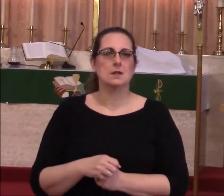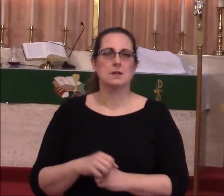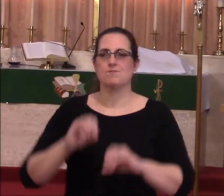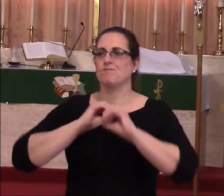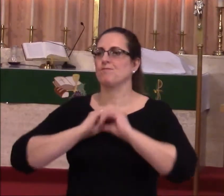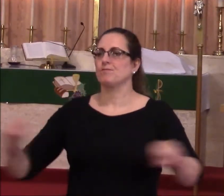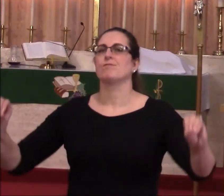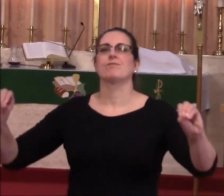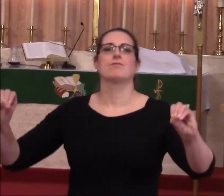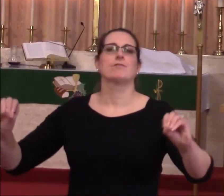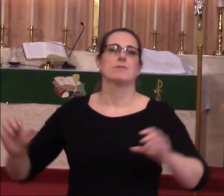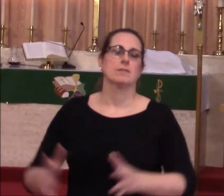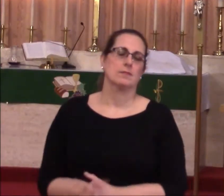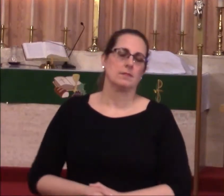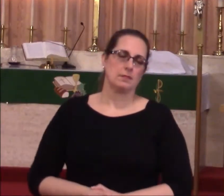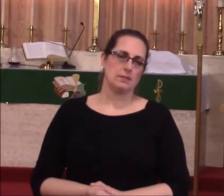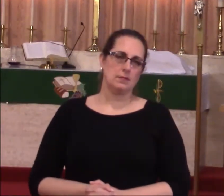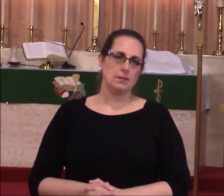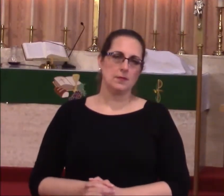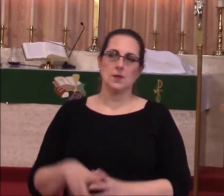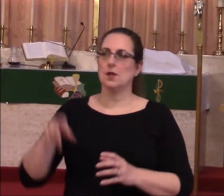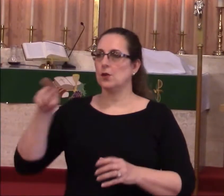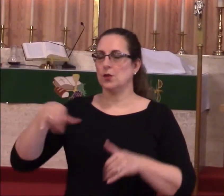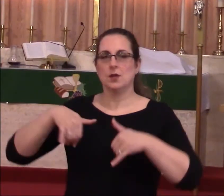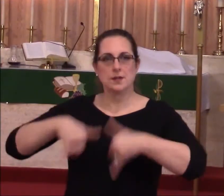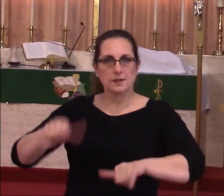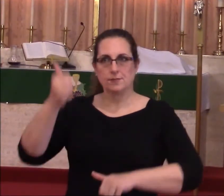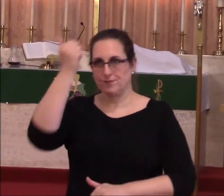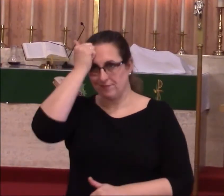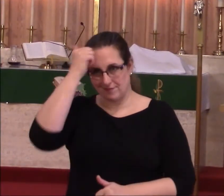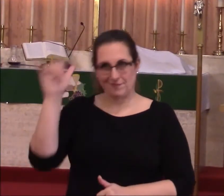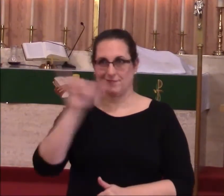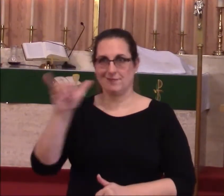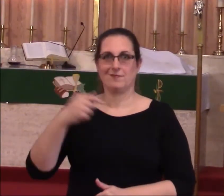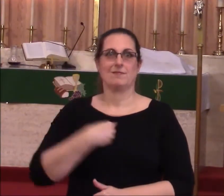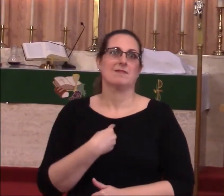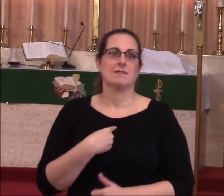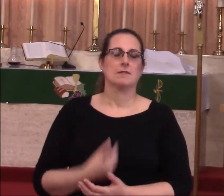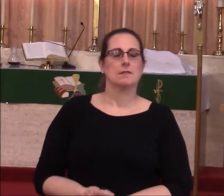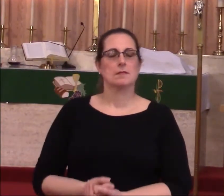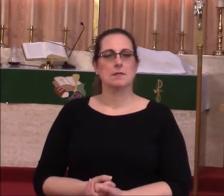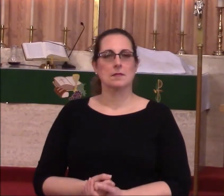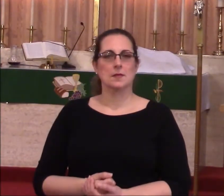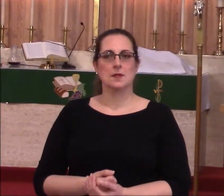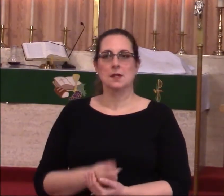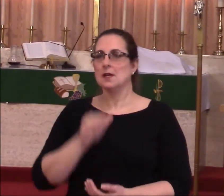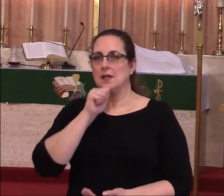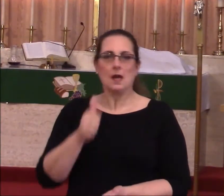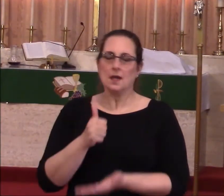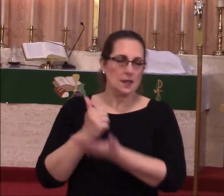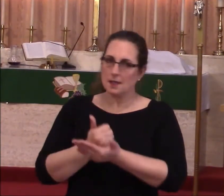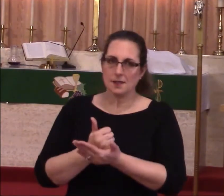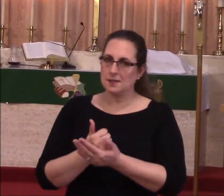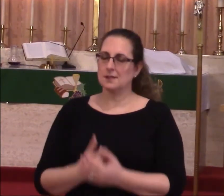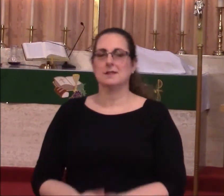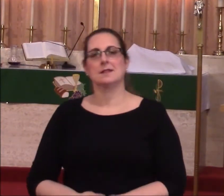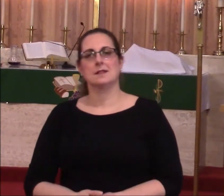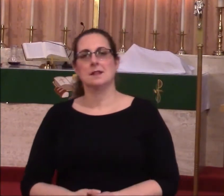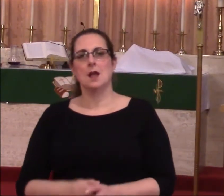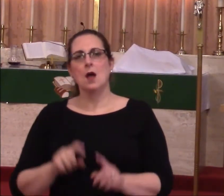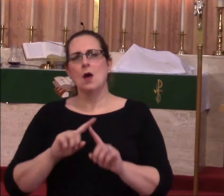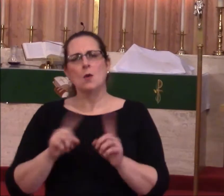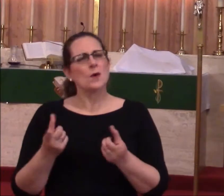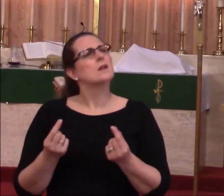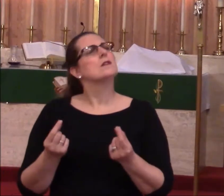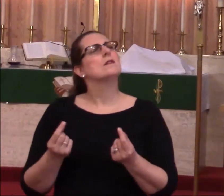Nothing. You're still dumb like I am. It doesn't help much. But what